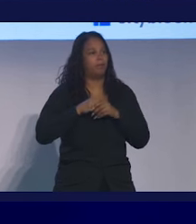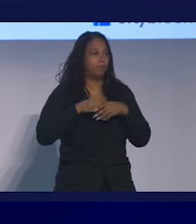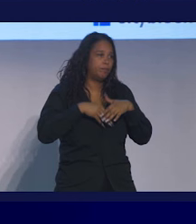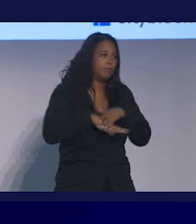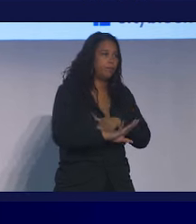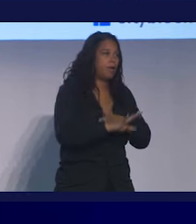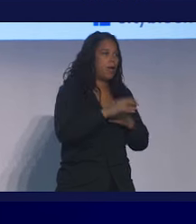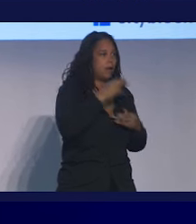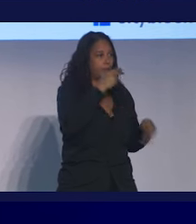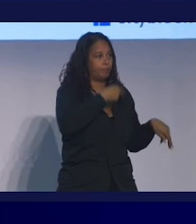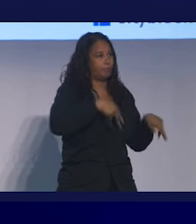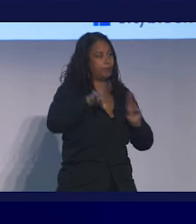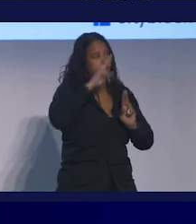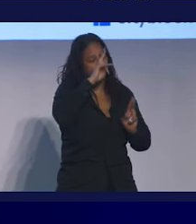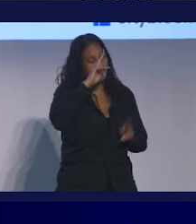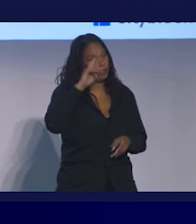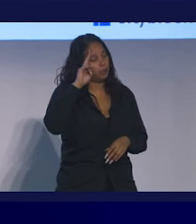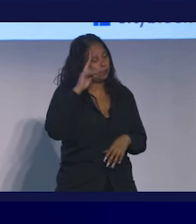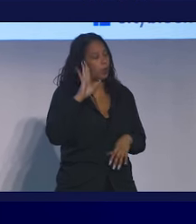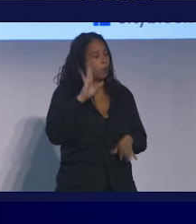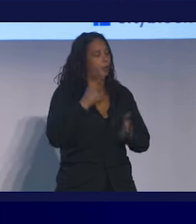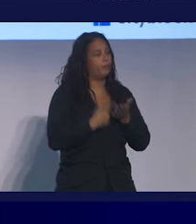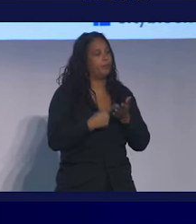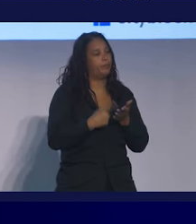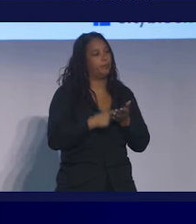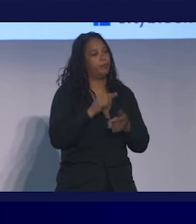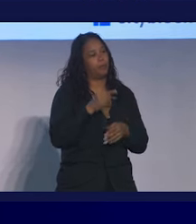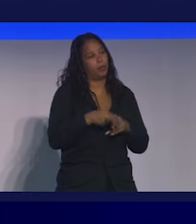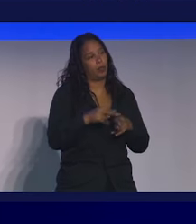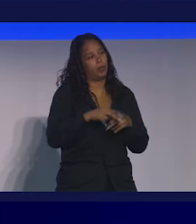We're helping them live healthier lives. And I'll talk more about how we do that.